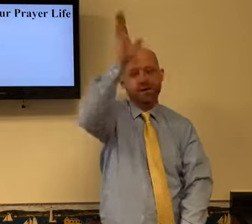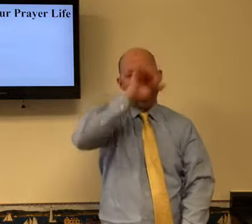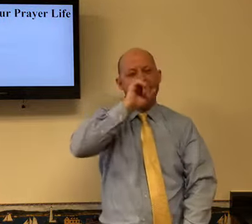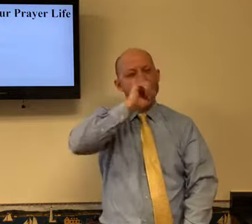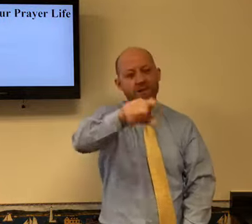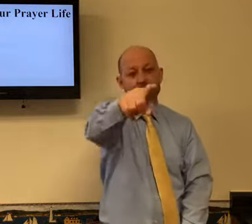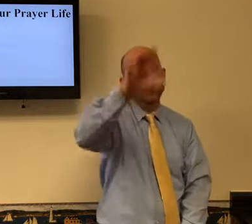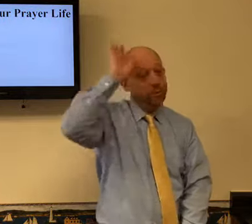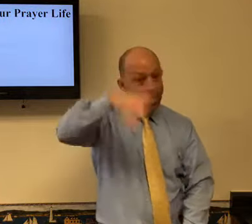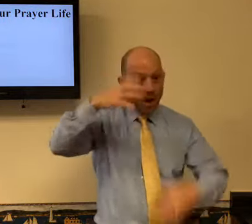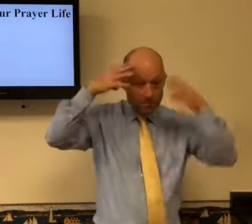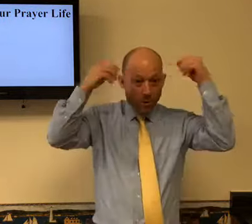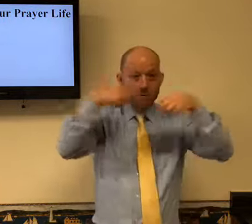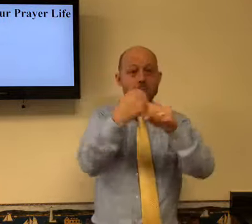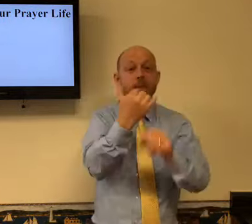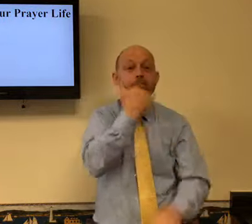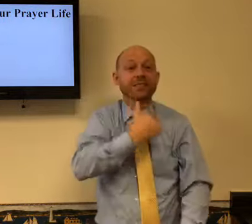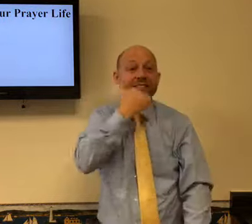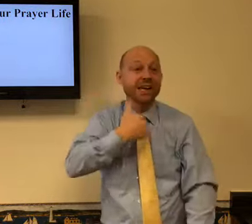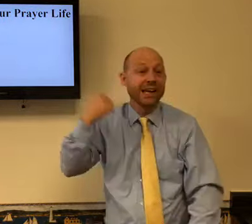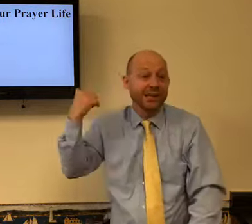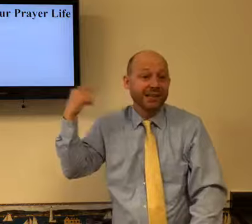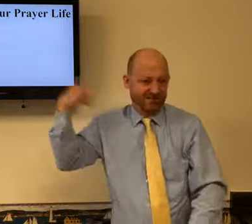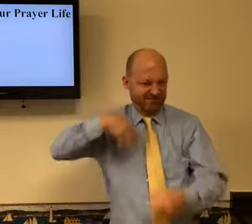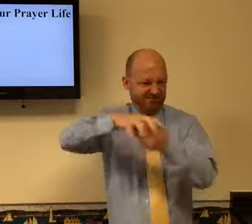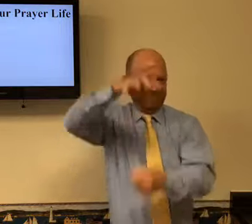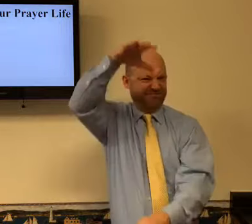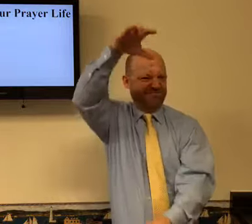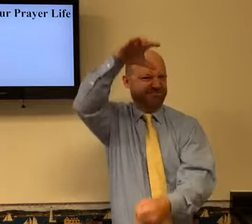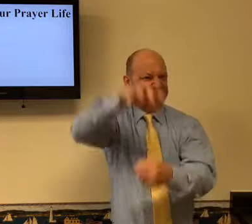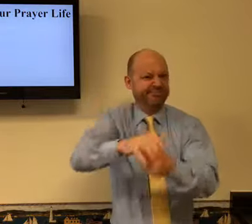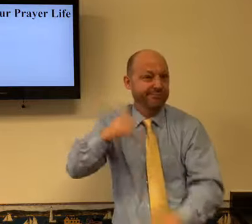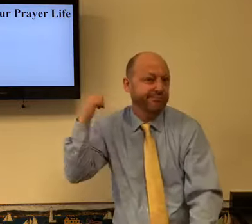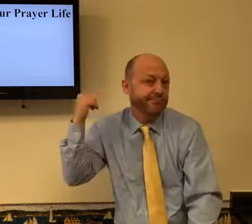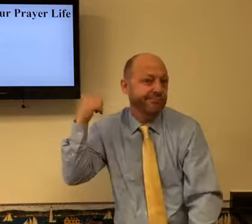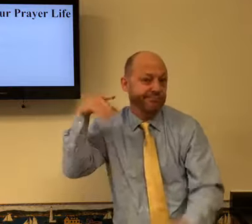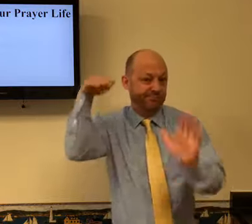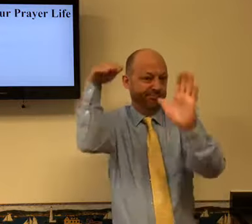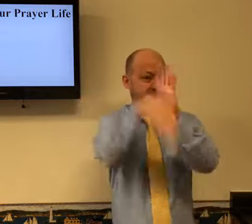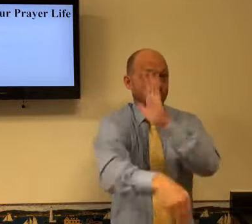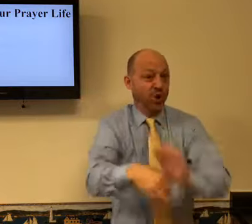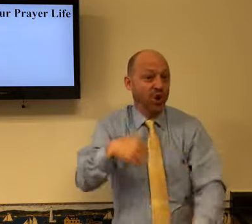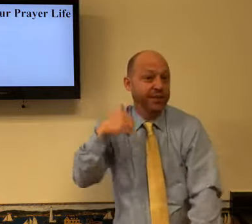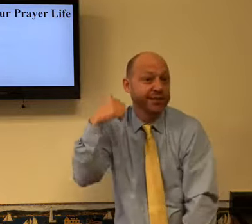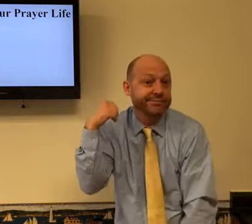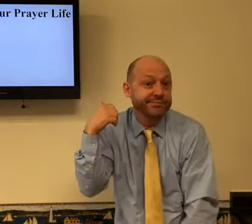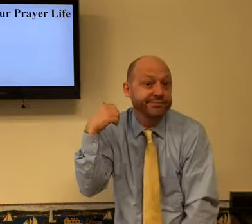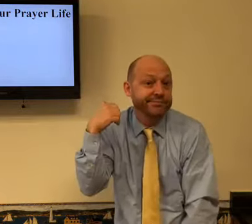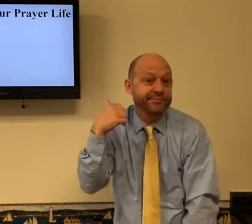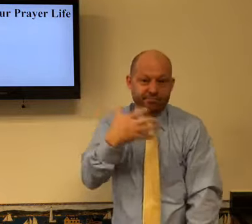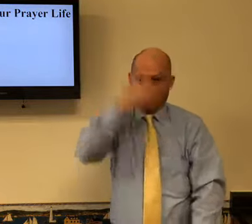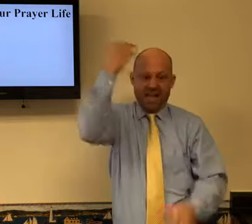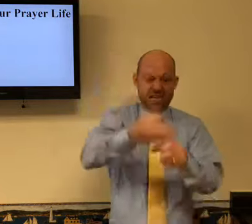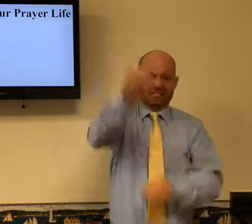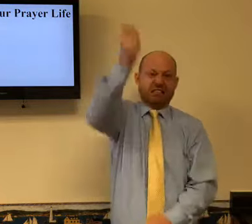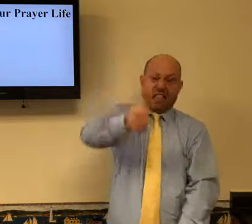him. Same as you. God loves you. You know, Moses made mistakes. He had a temper problem. He murdered somebody.